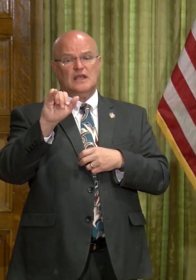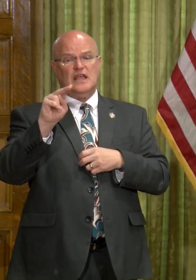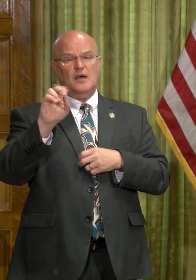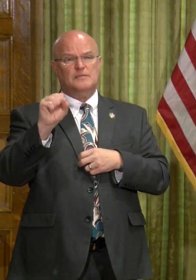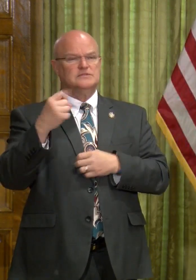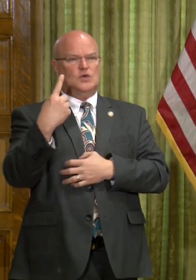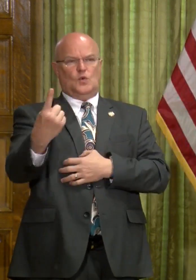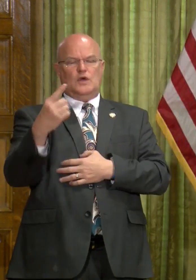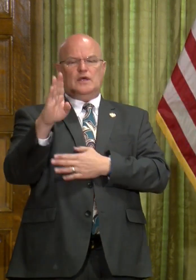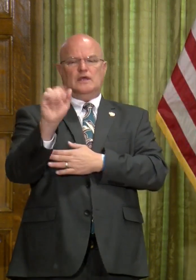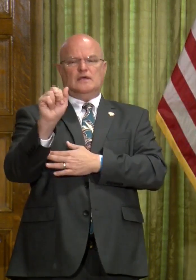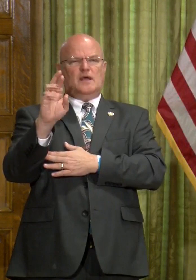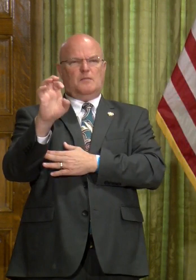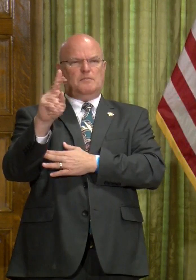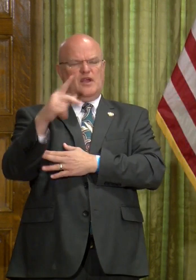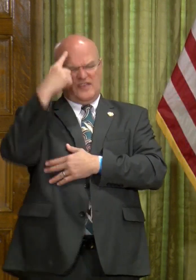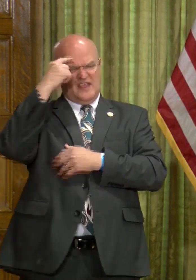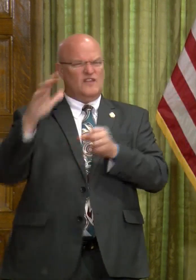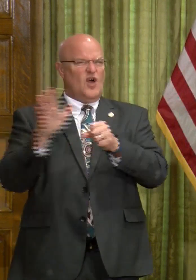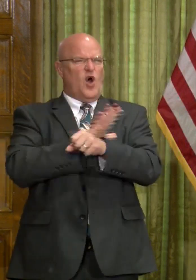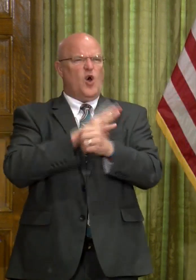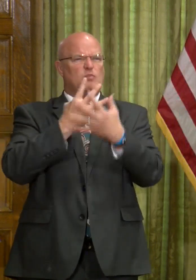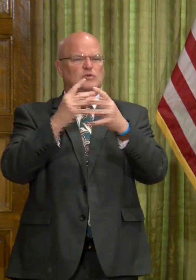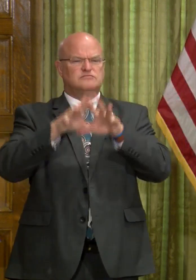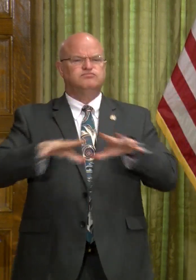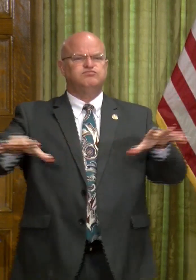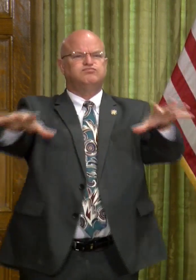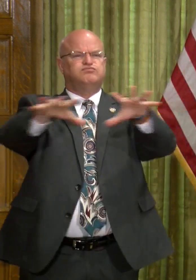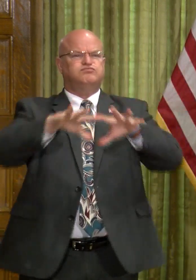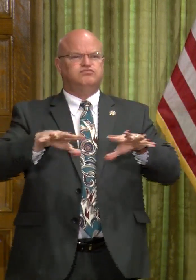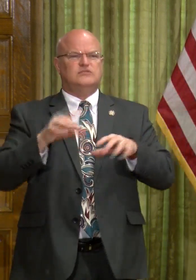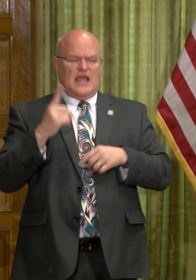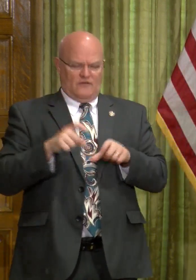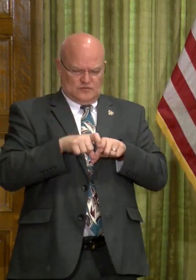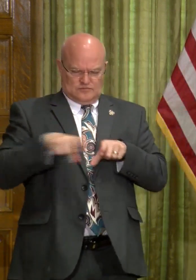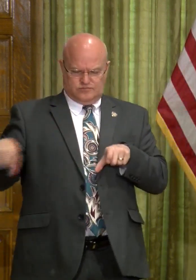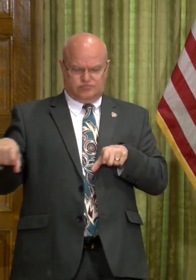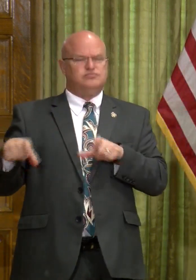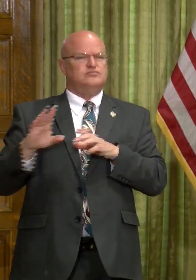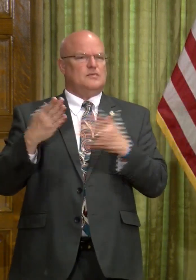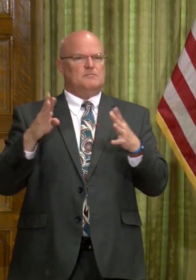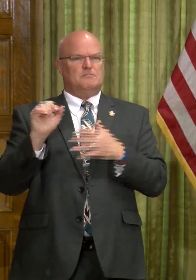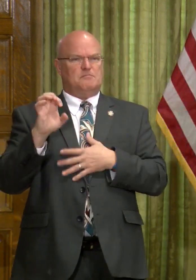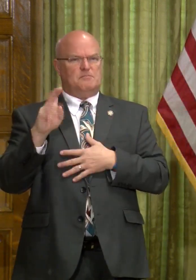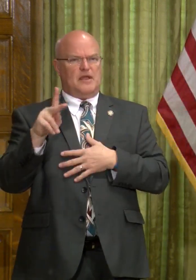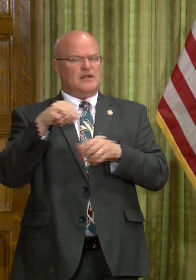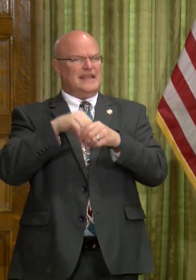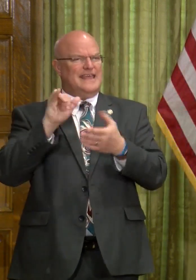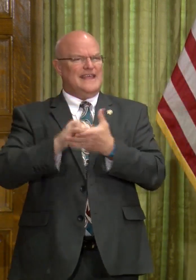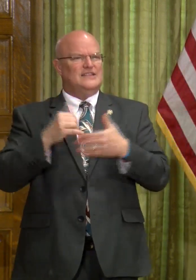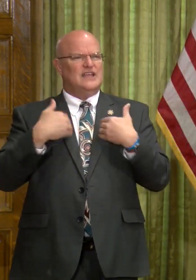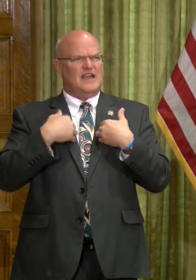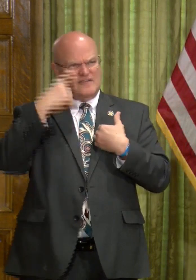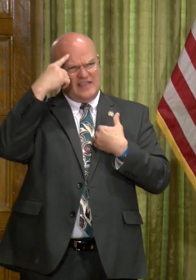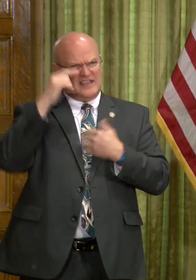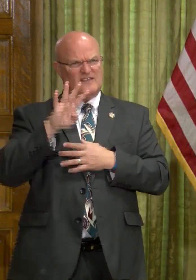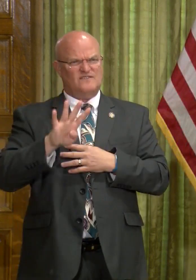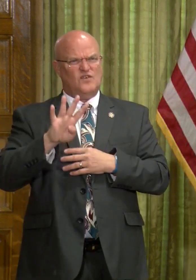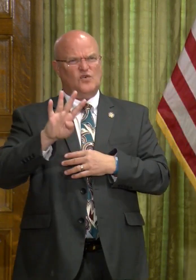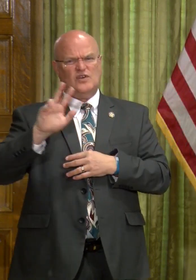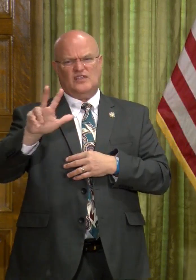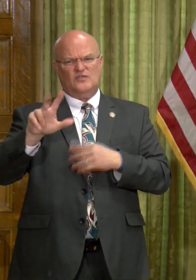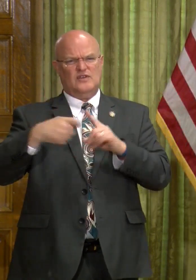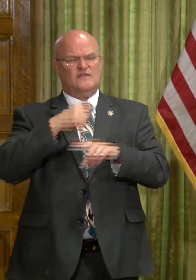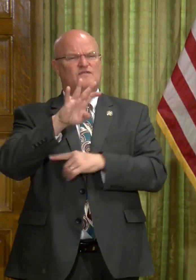barrack. So you think of the whole prison complex, and you have one open barrack, and in that barrack, you had, I believe, was 43